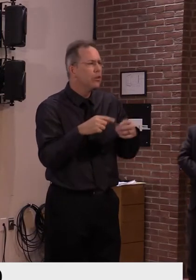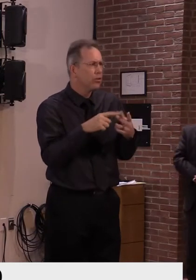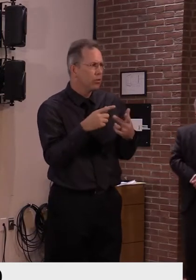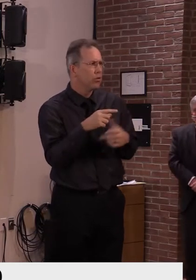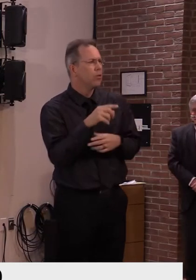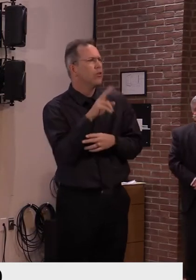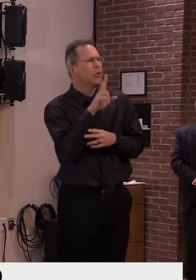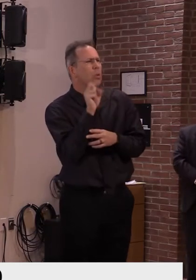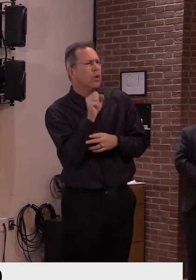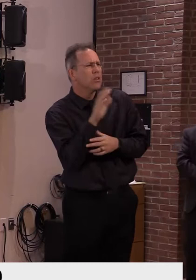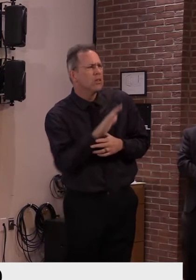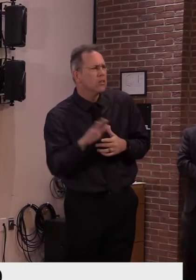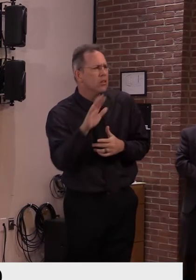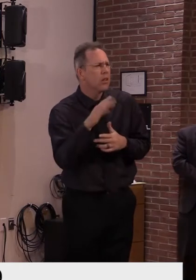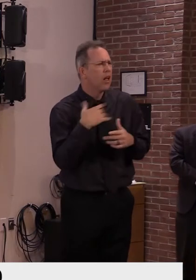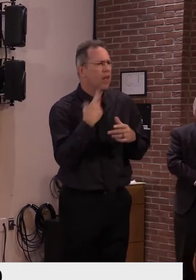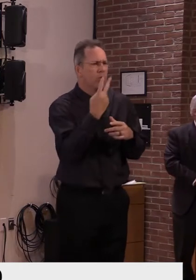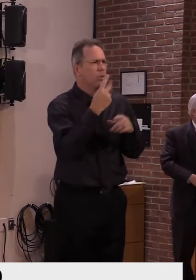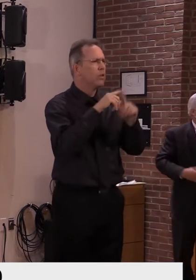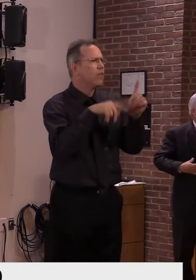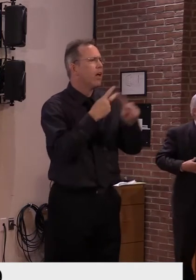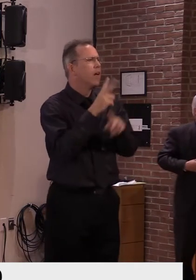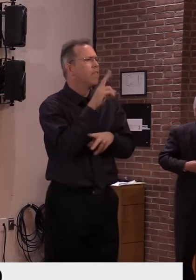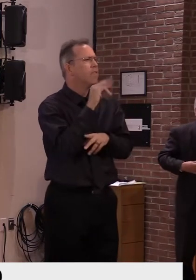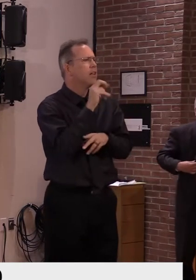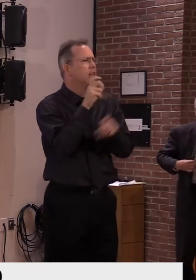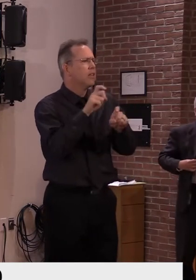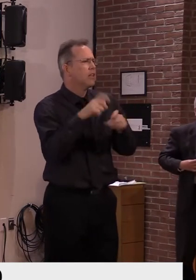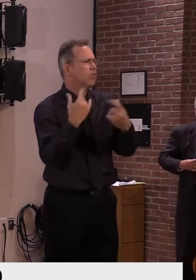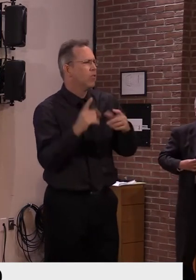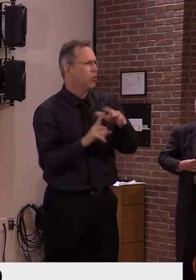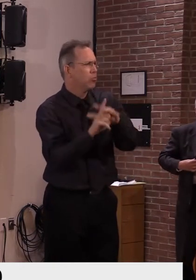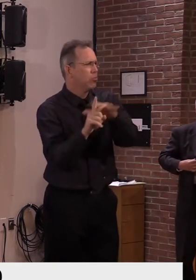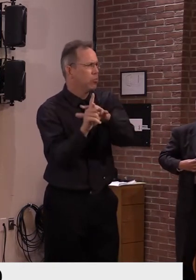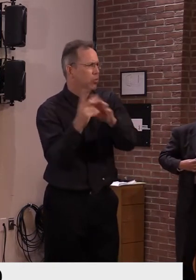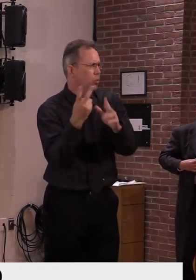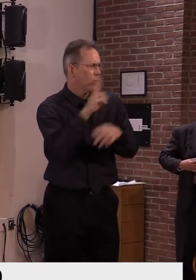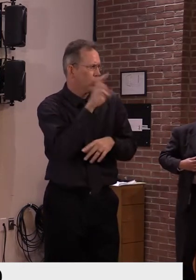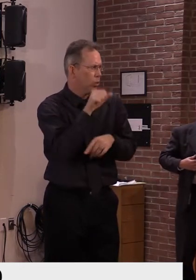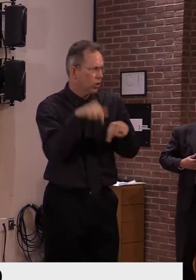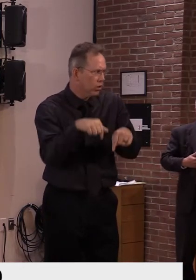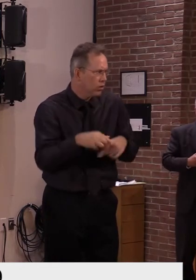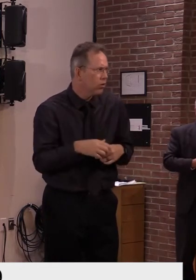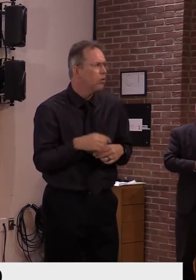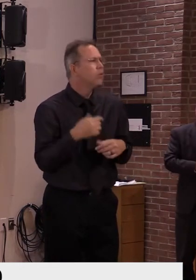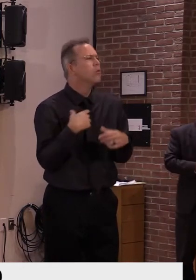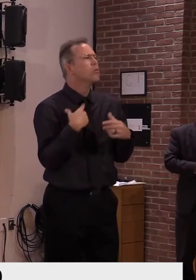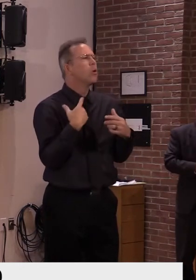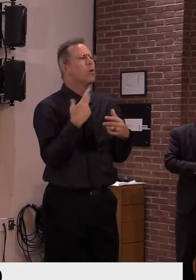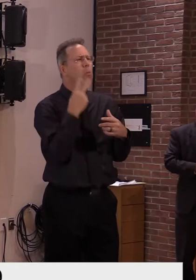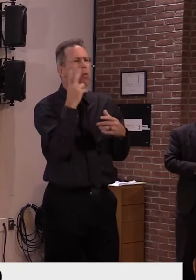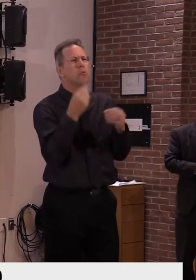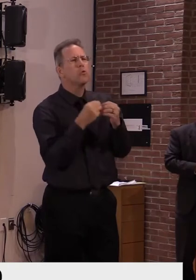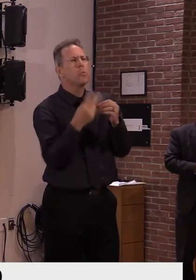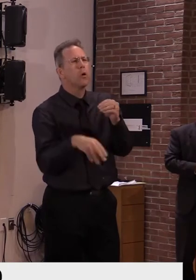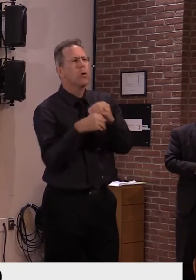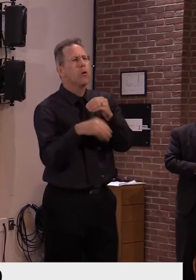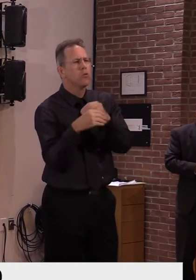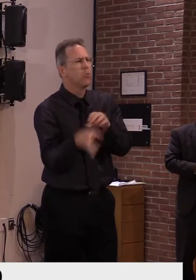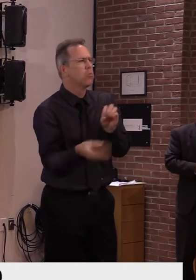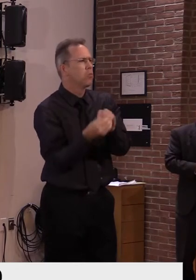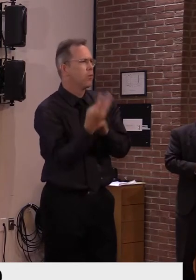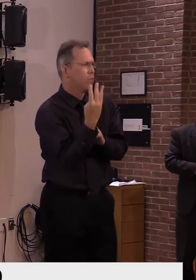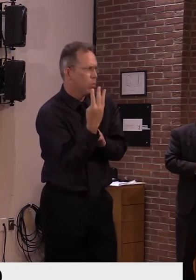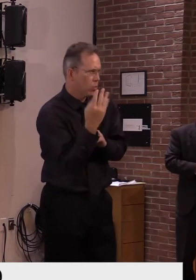trials, with two more potentially starting by the end of the year. These vaccines have all successfully made it through the first several